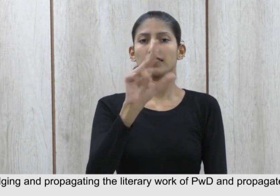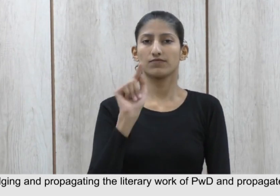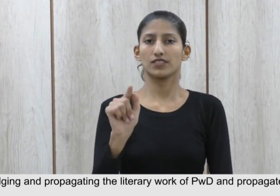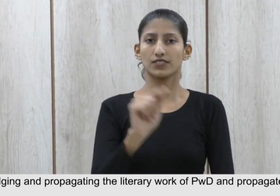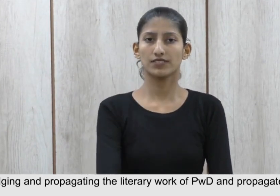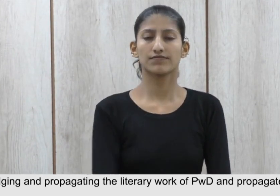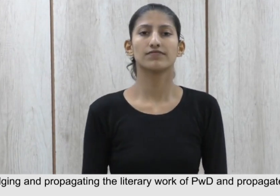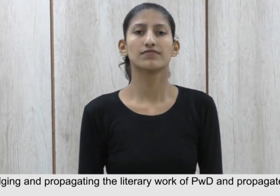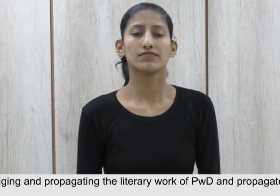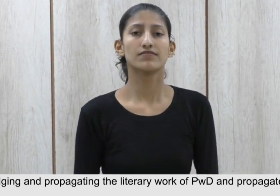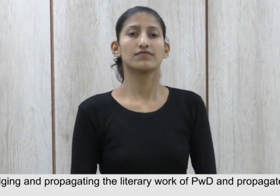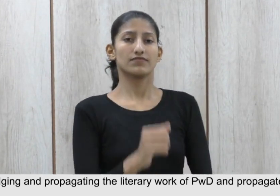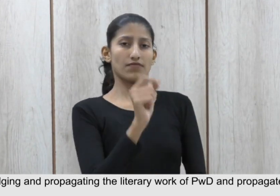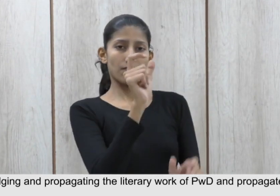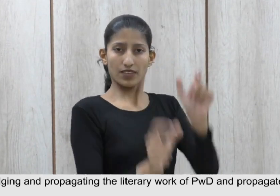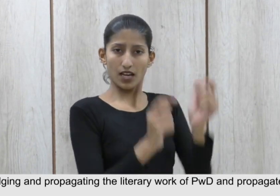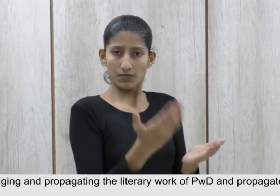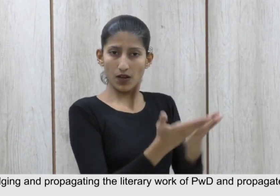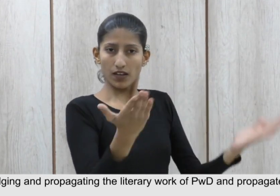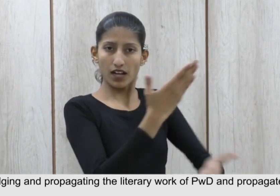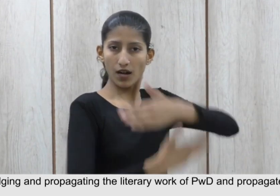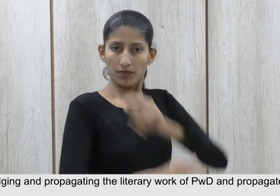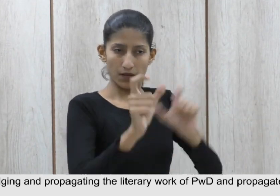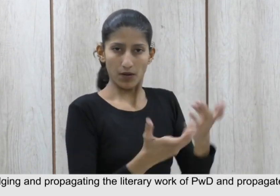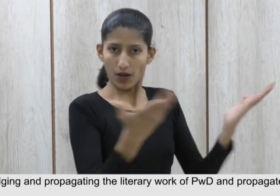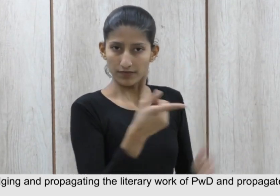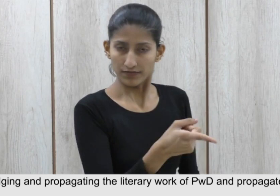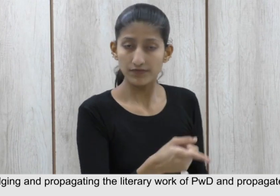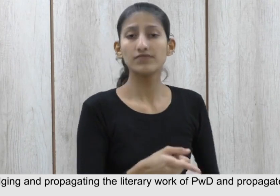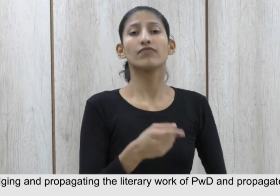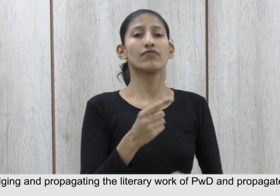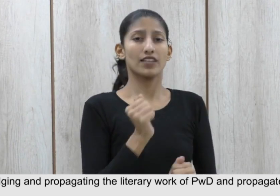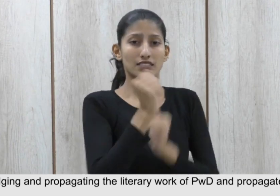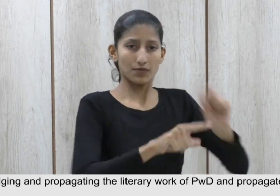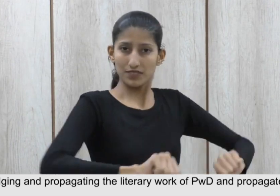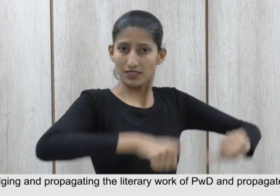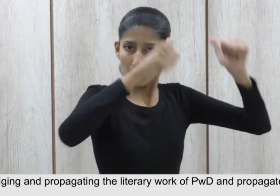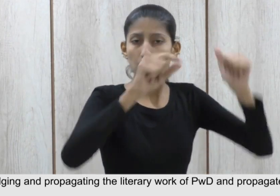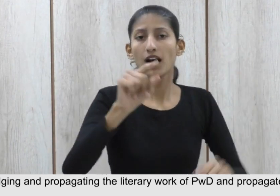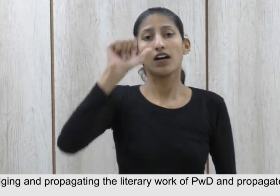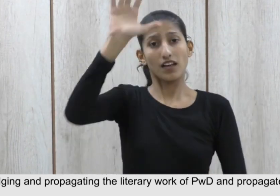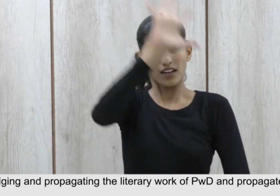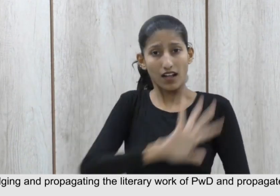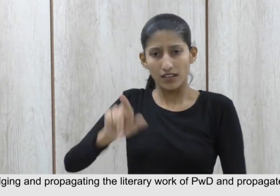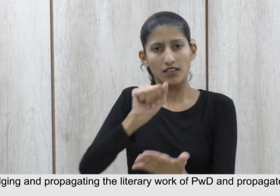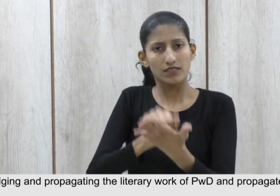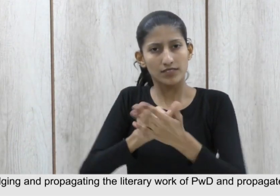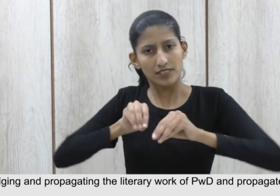Acknowledging and propagating the literary work of PWD and